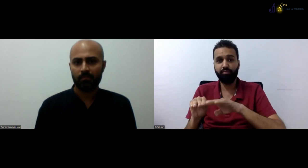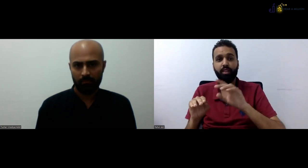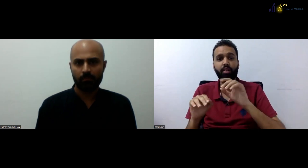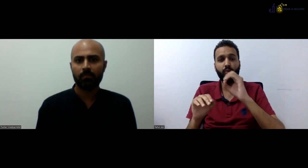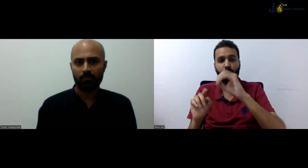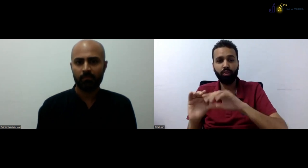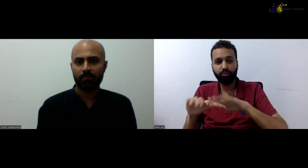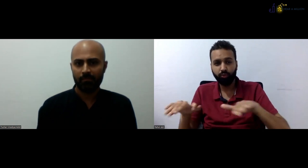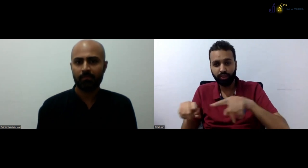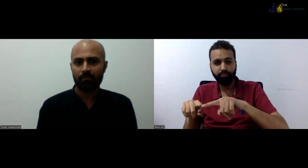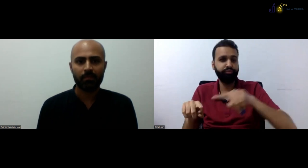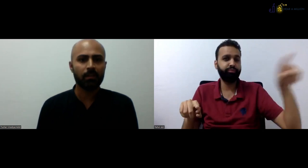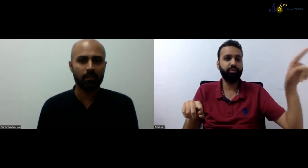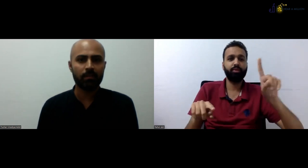courses.